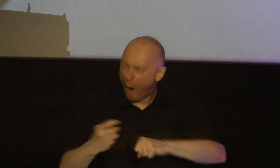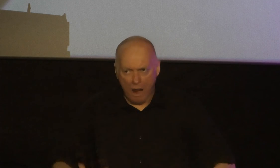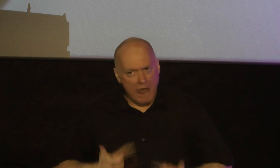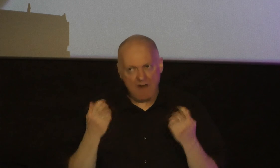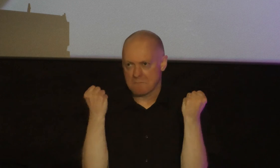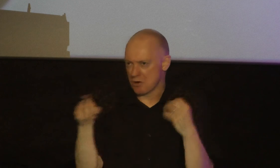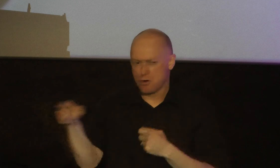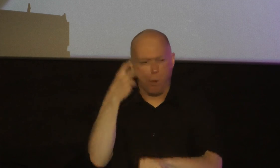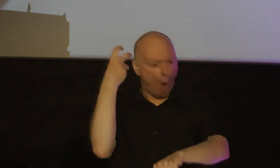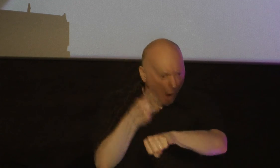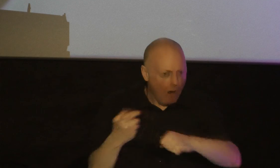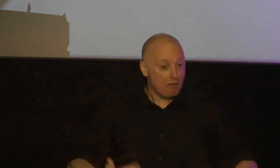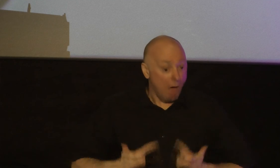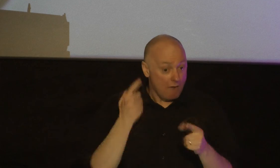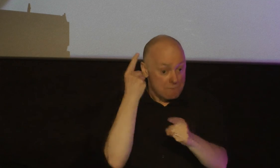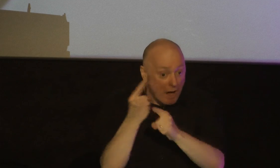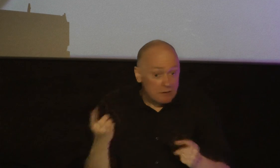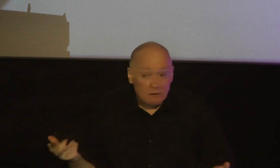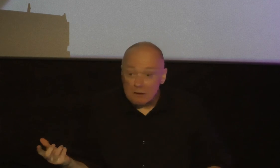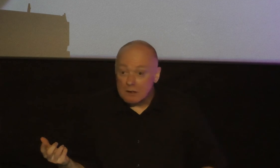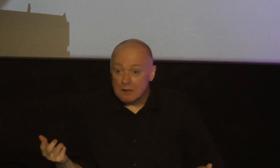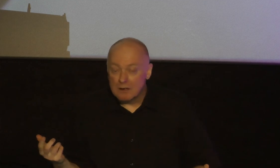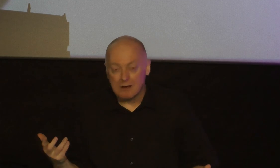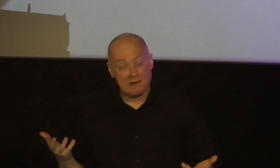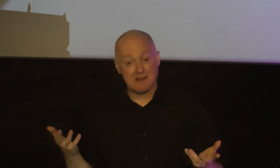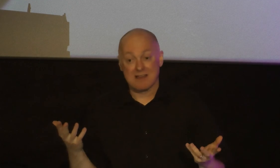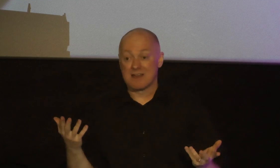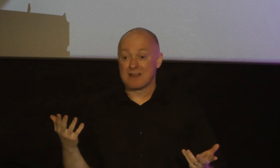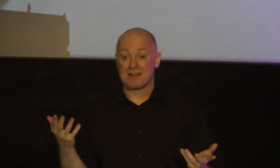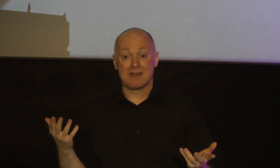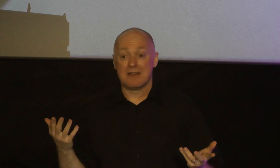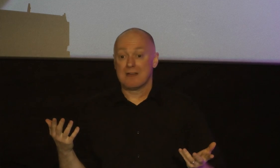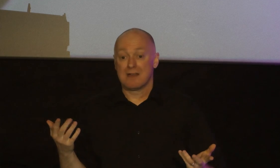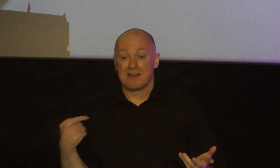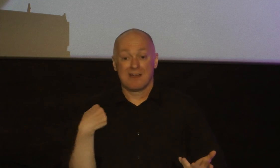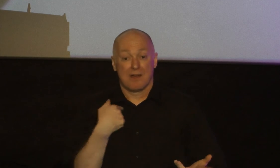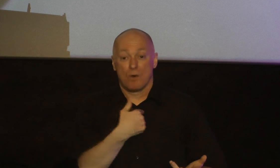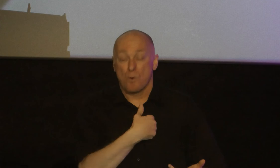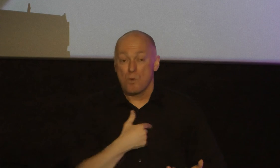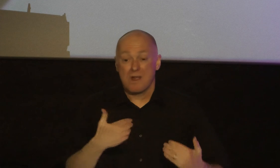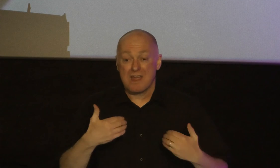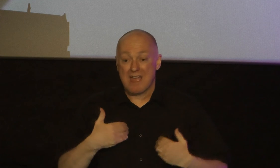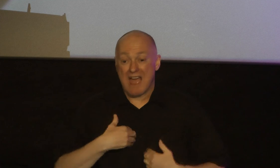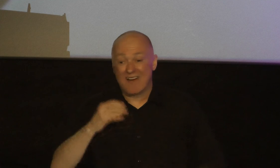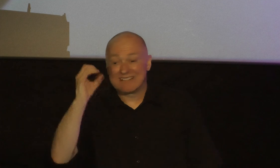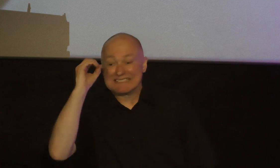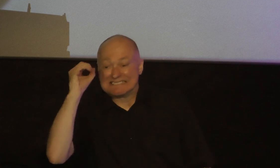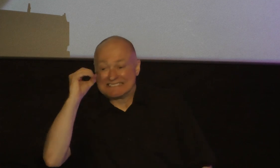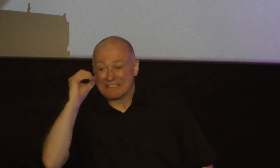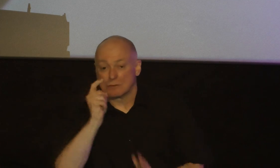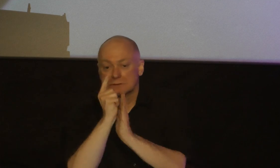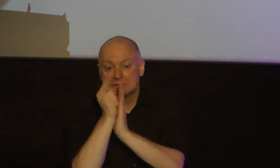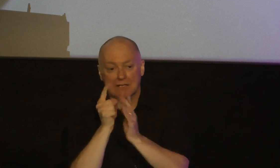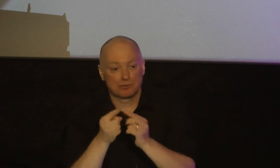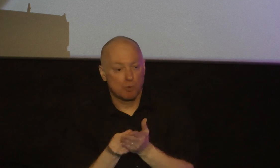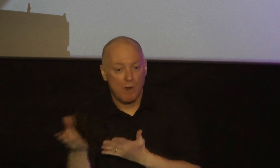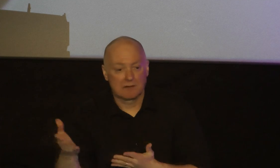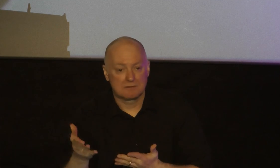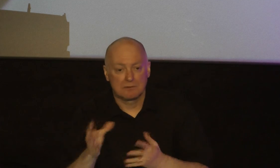and we have like zero seconds to waste fighting